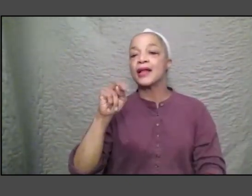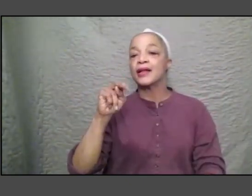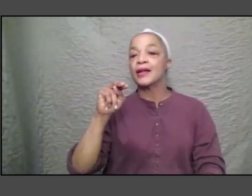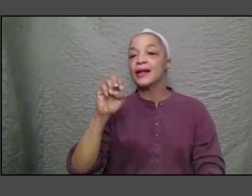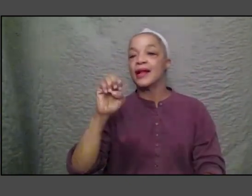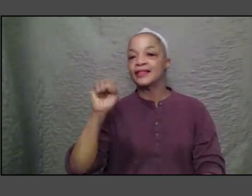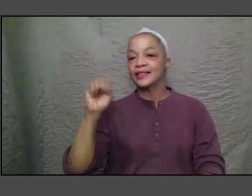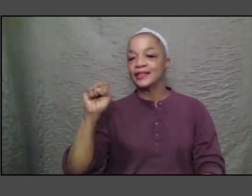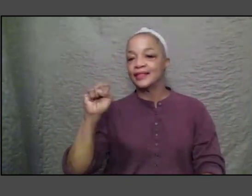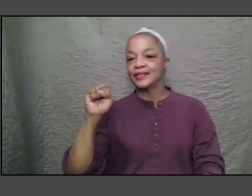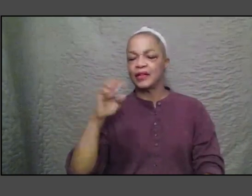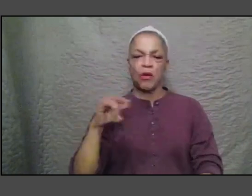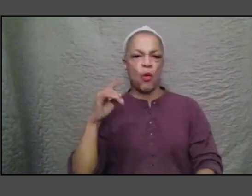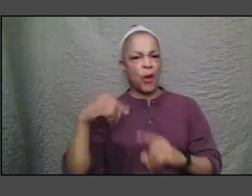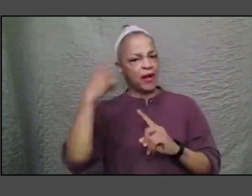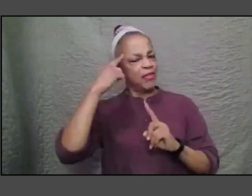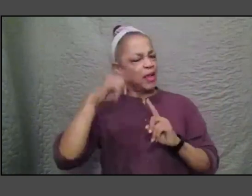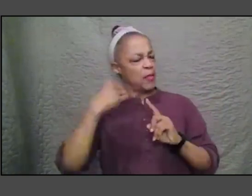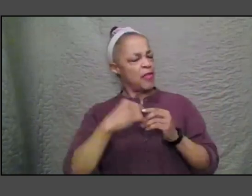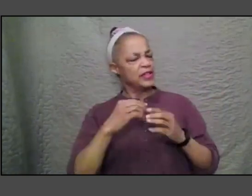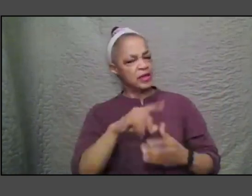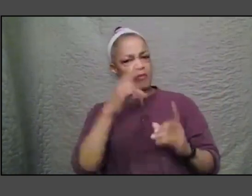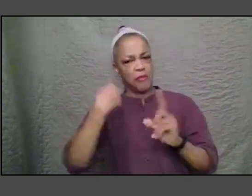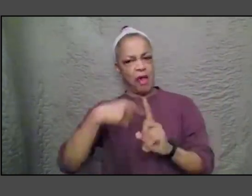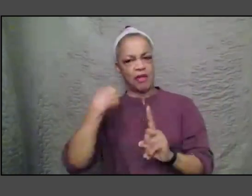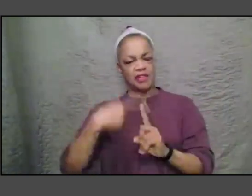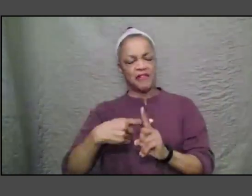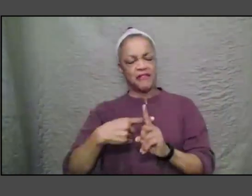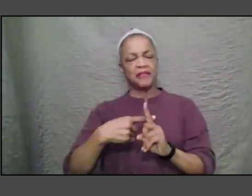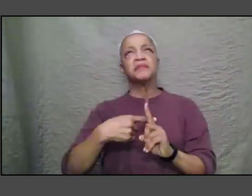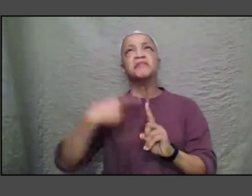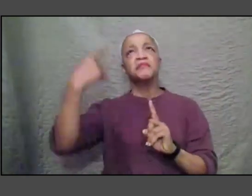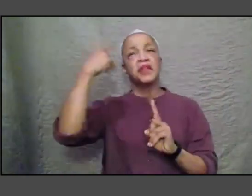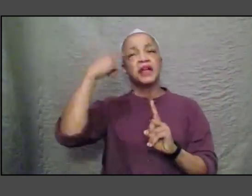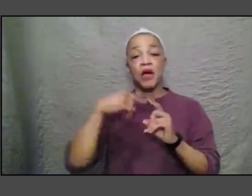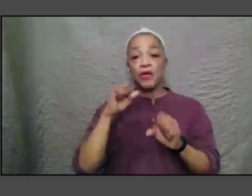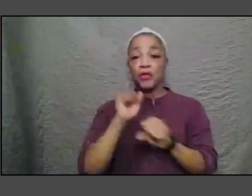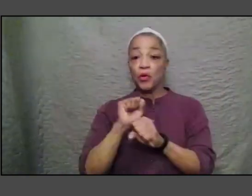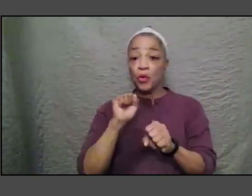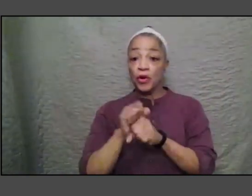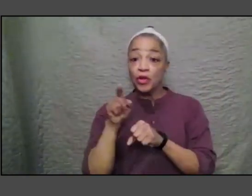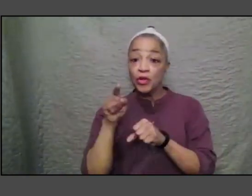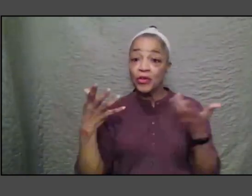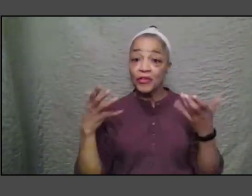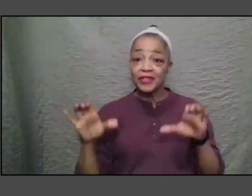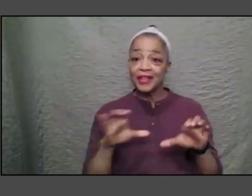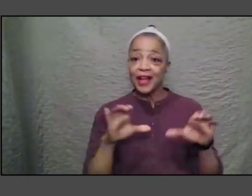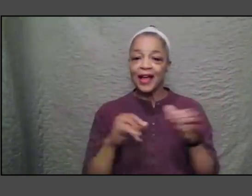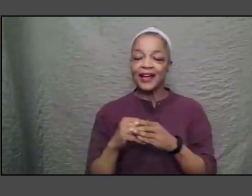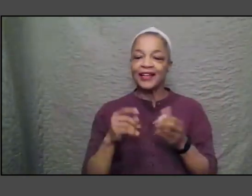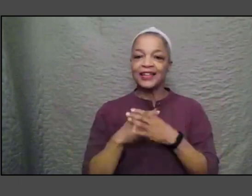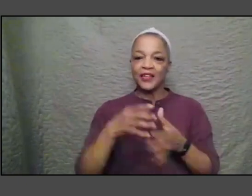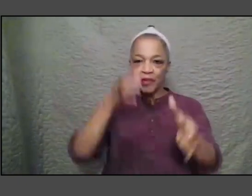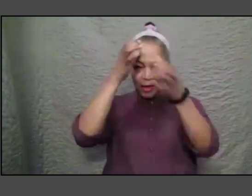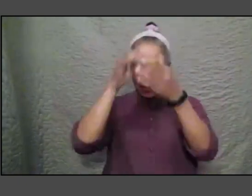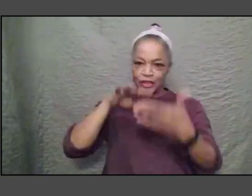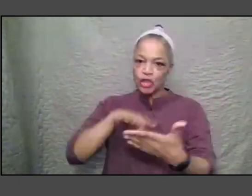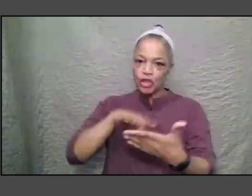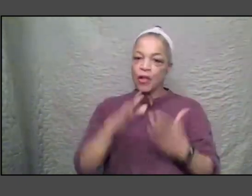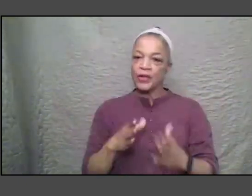a positive sense I think about the work you've done the work that scholars have done over the last 30 years that have really broadened our understanding